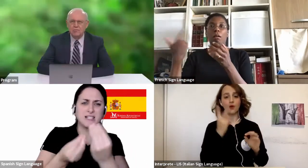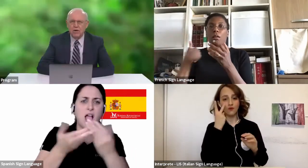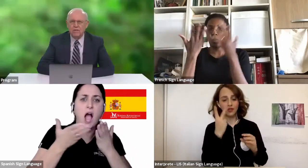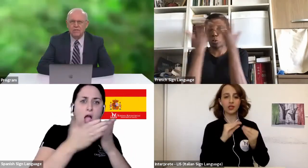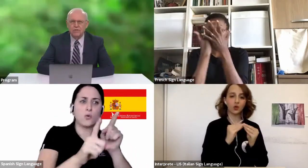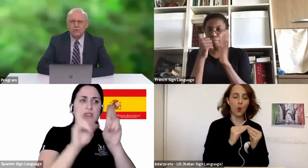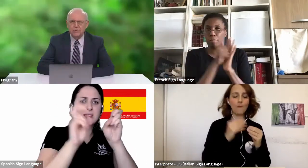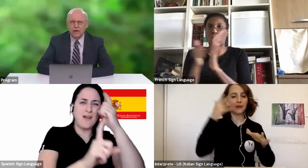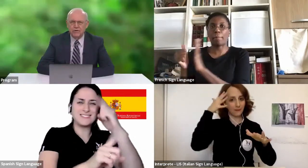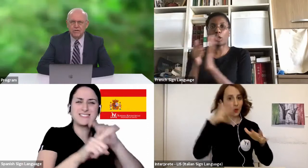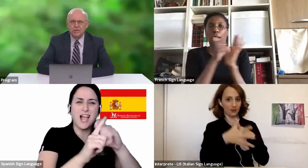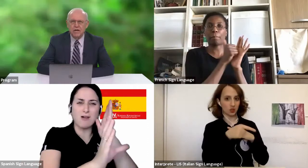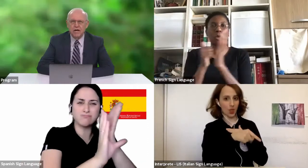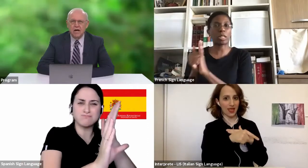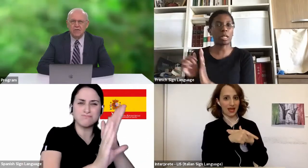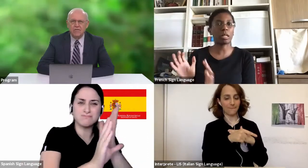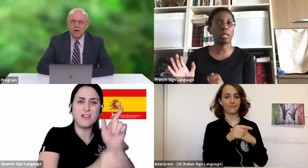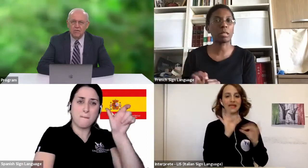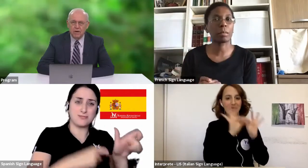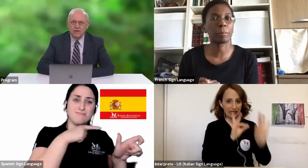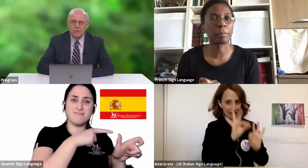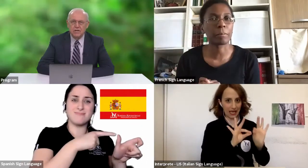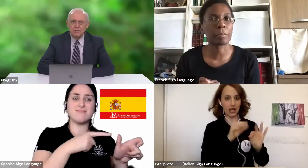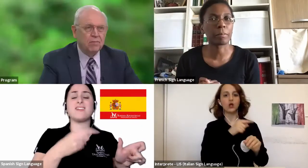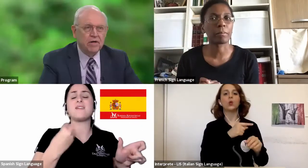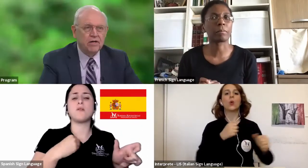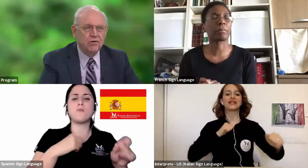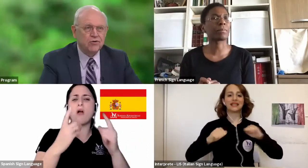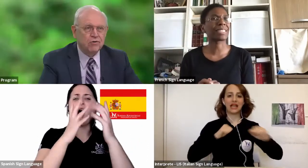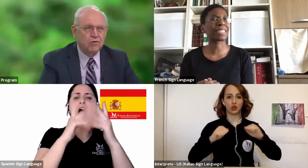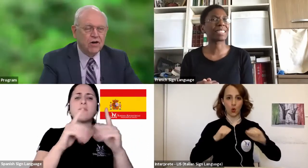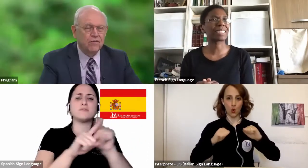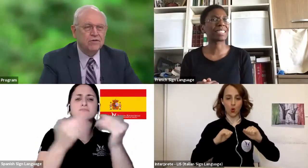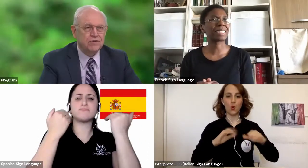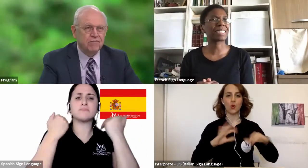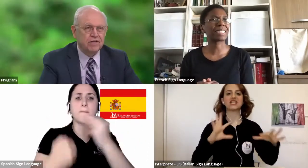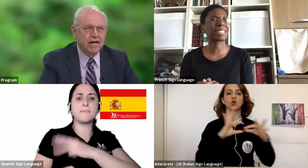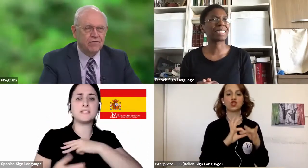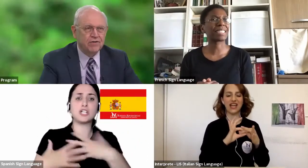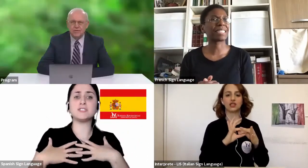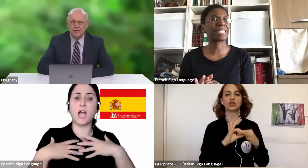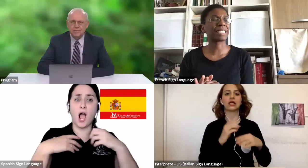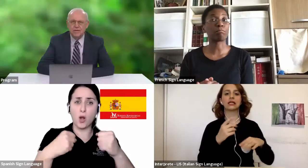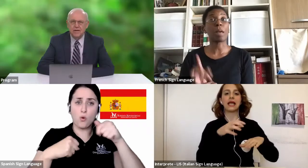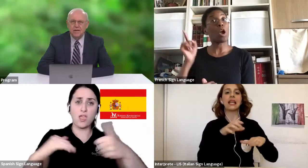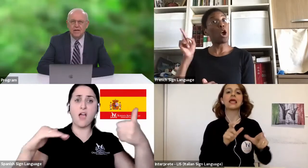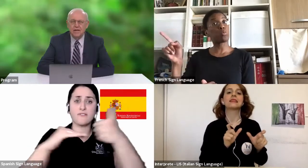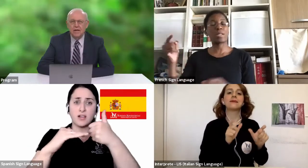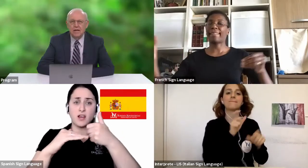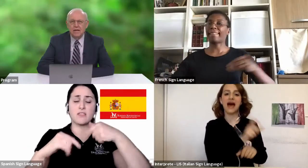He is one of the associate directors of Health Ministries department here at the General Conference of Seventh-day Adventists.